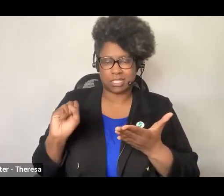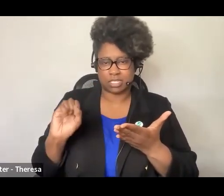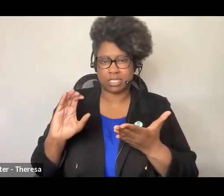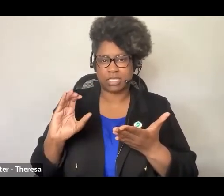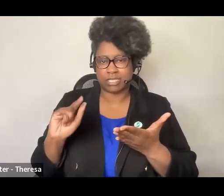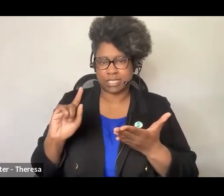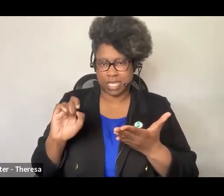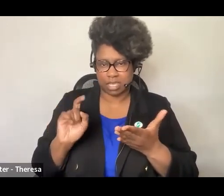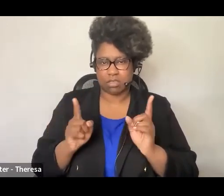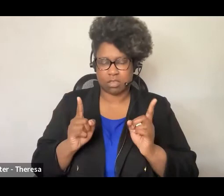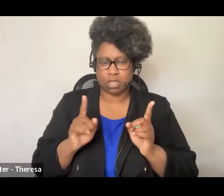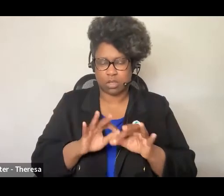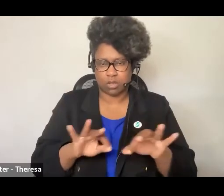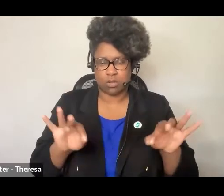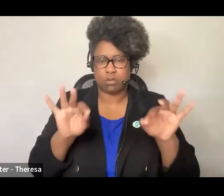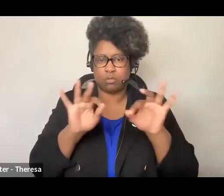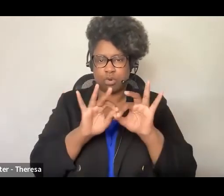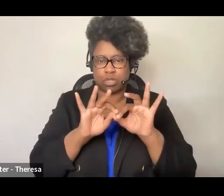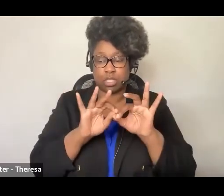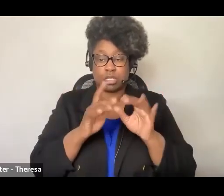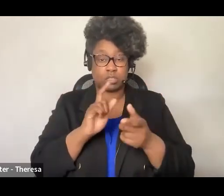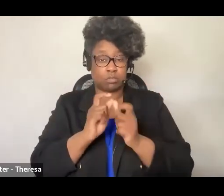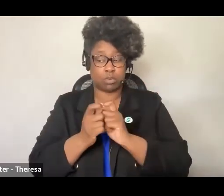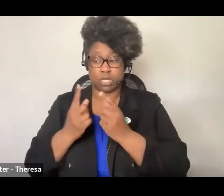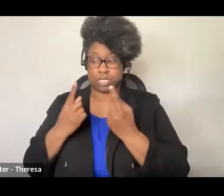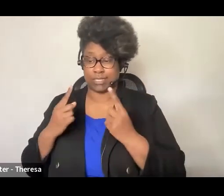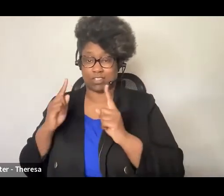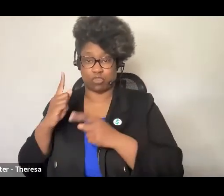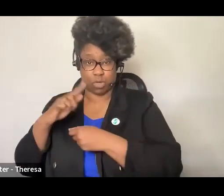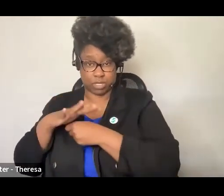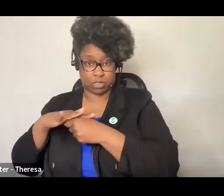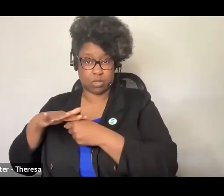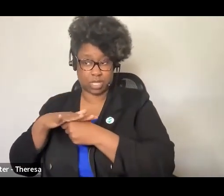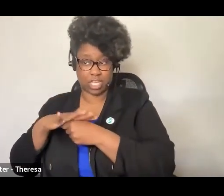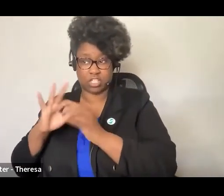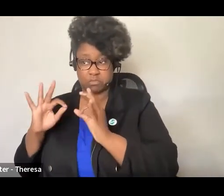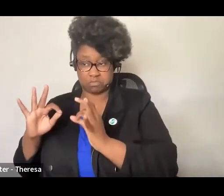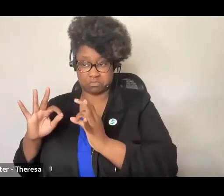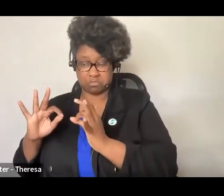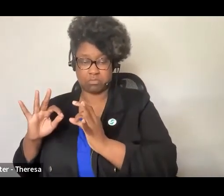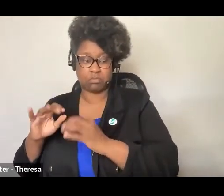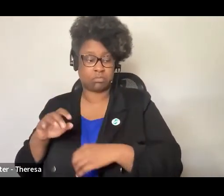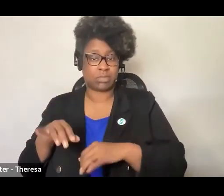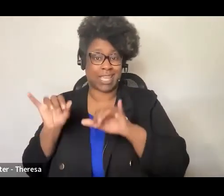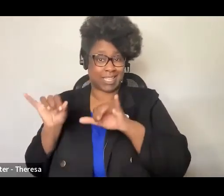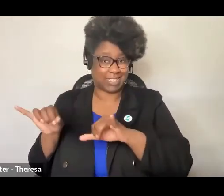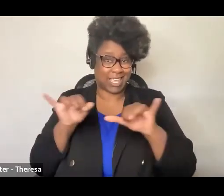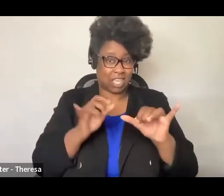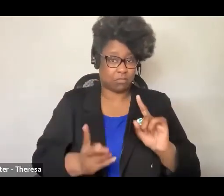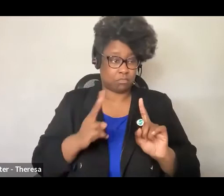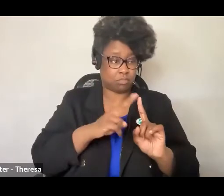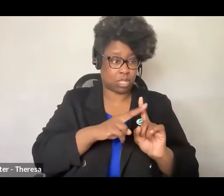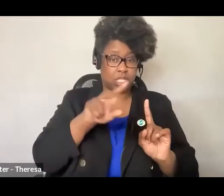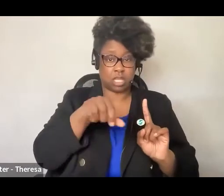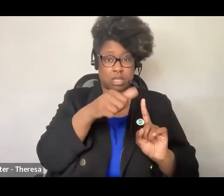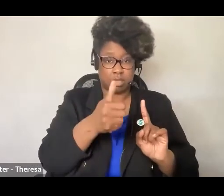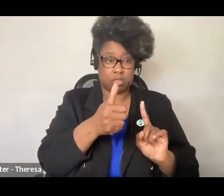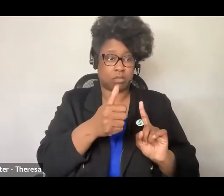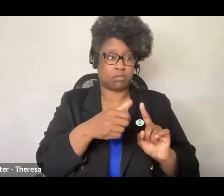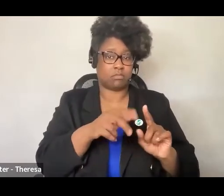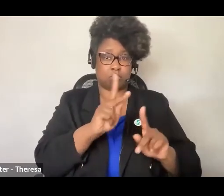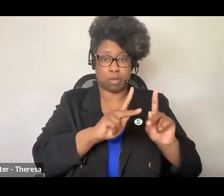well. Reforms that proved successful in one location sometimes did not adapt well in another, as they're serving different student populations and communities.